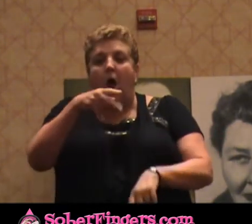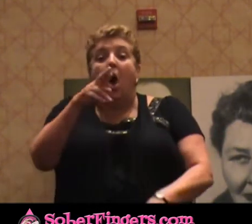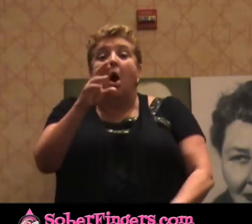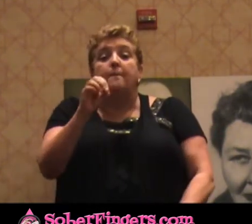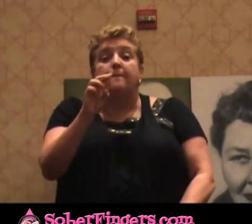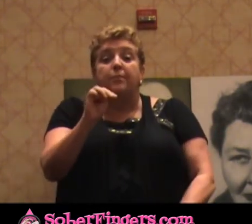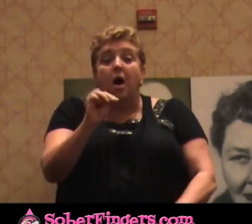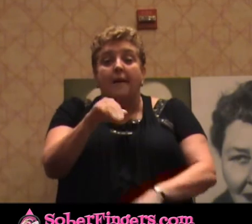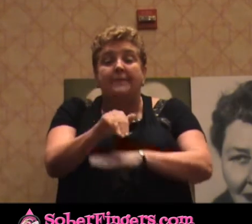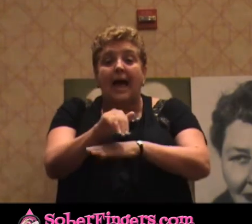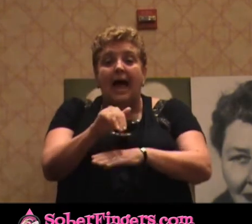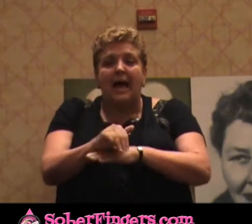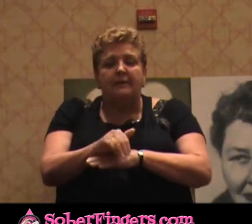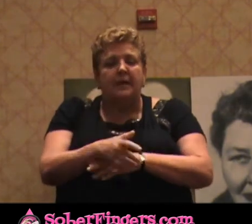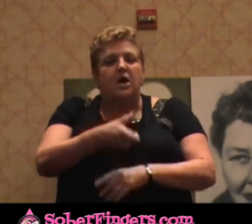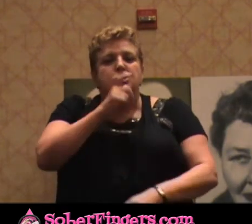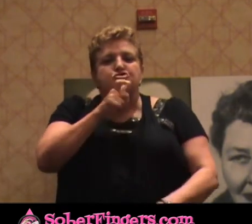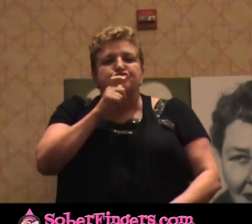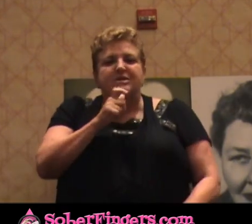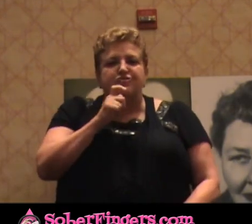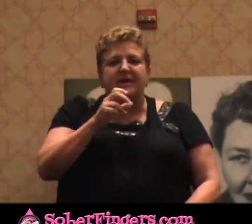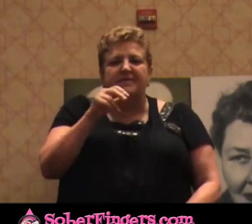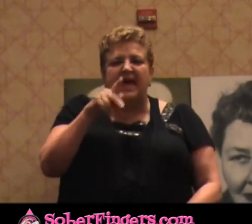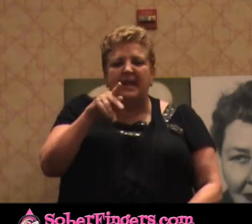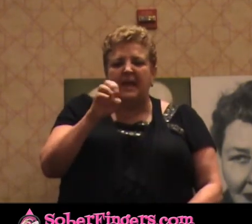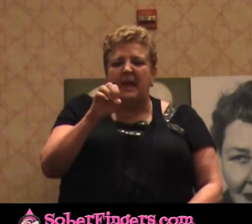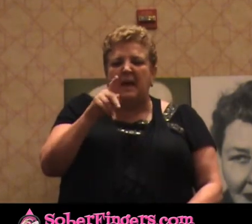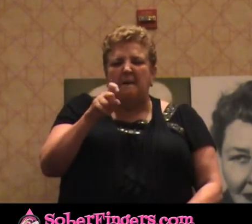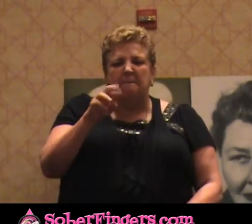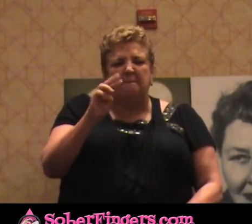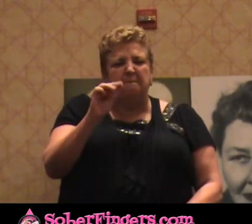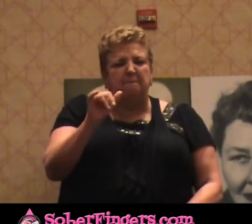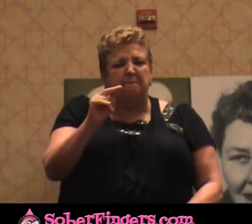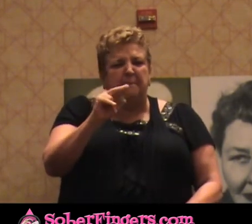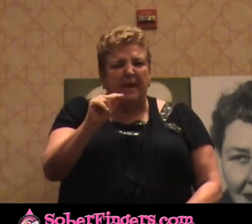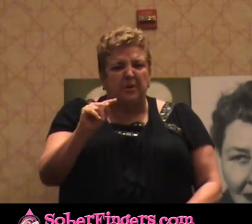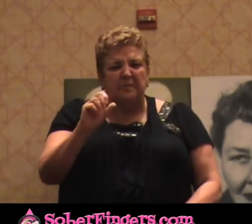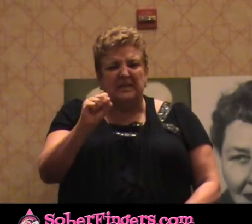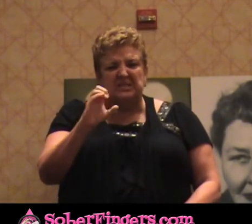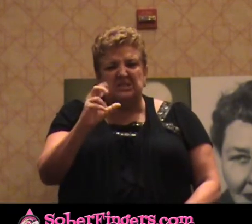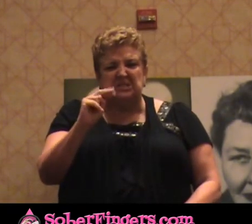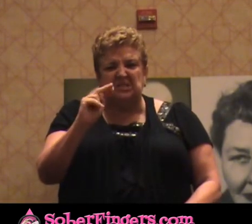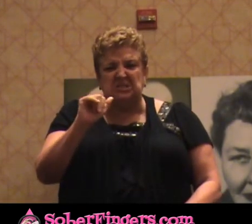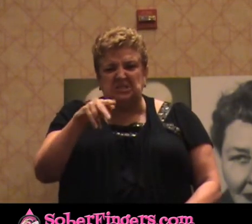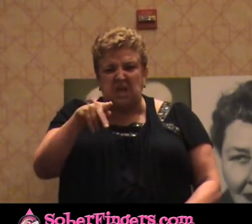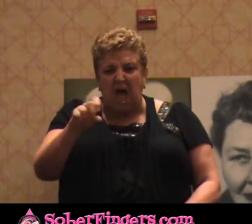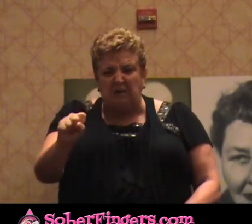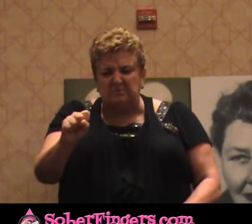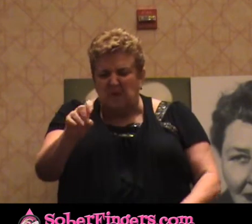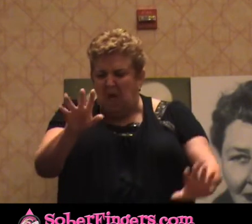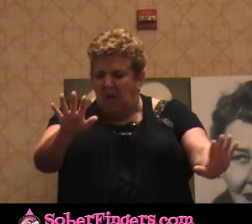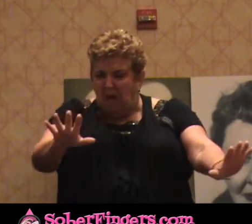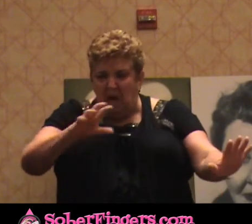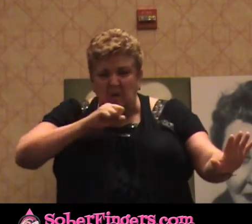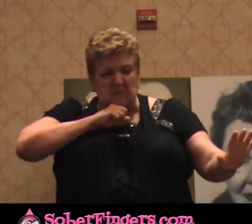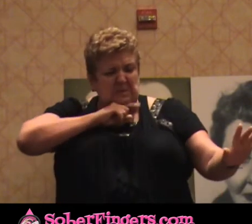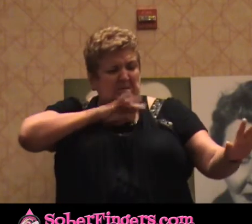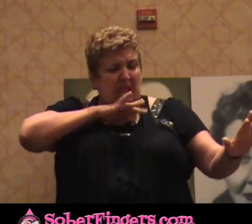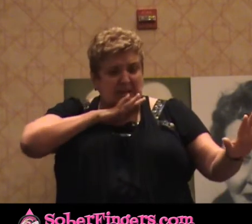bottle of Peppermint Snipes, Nasty, Liquor. I got sick to my stomach, and I threw up all